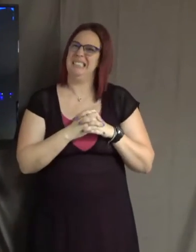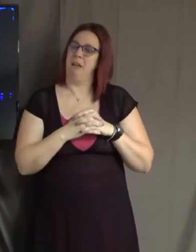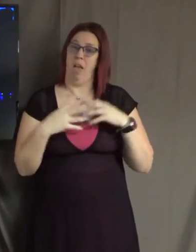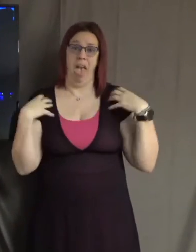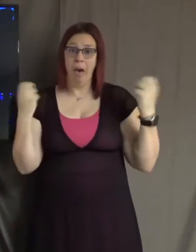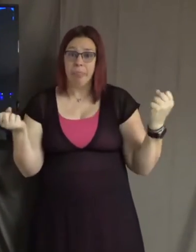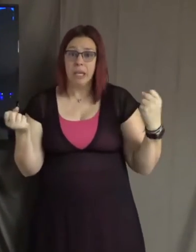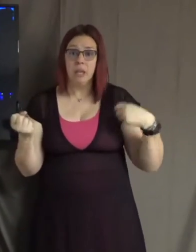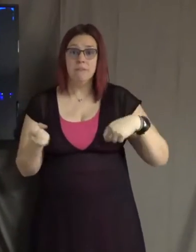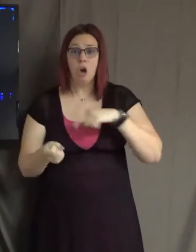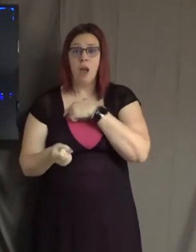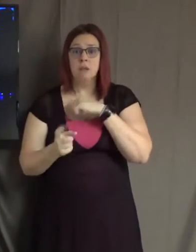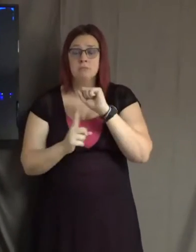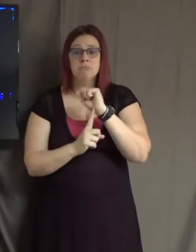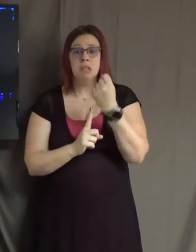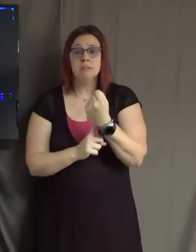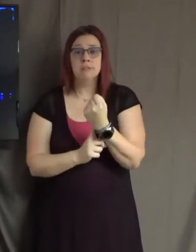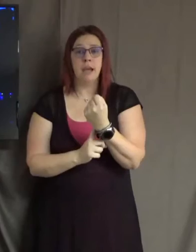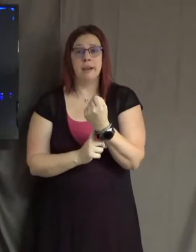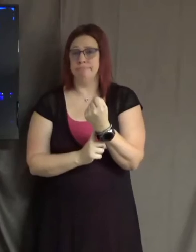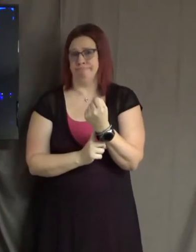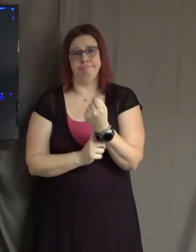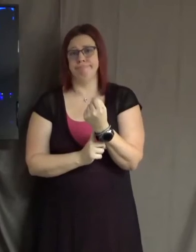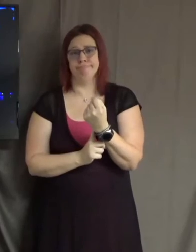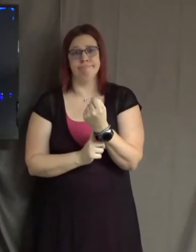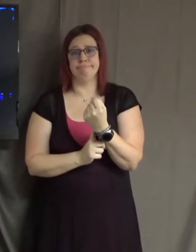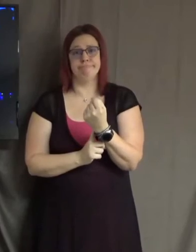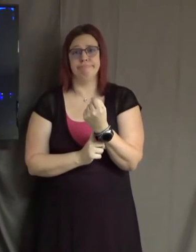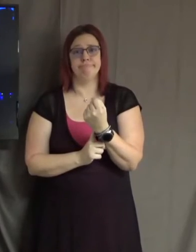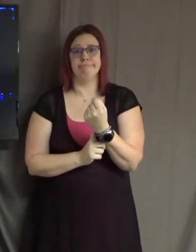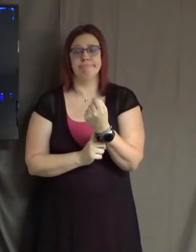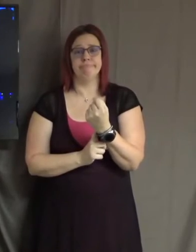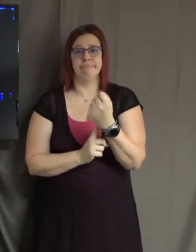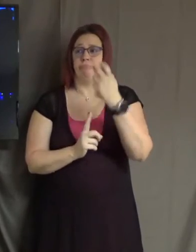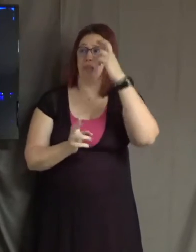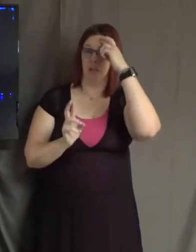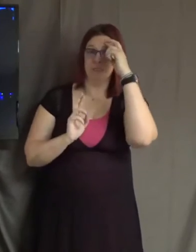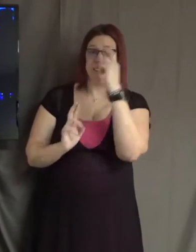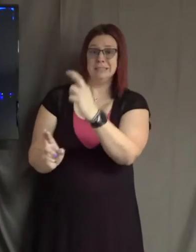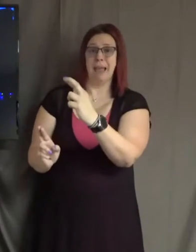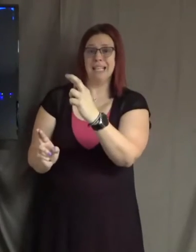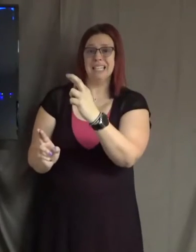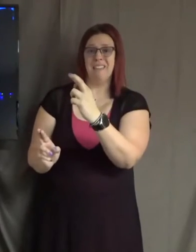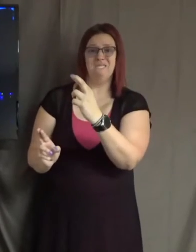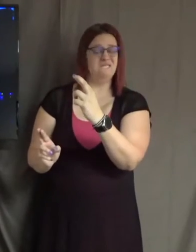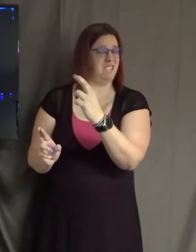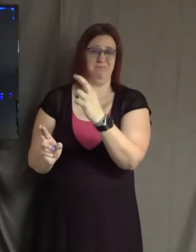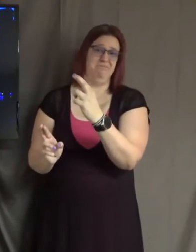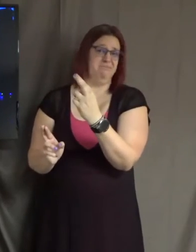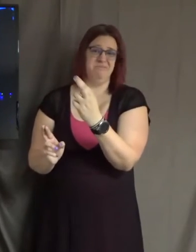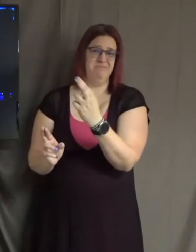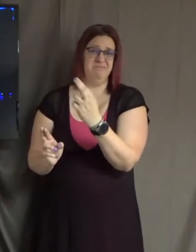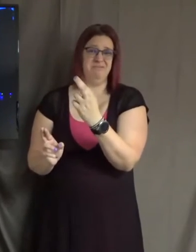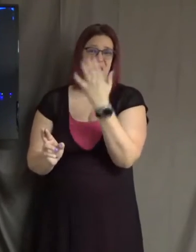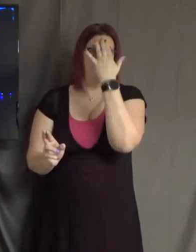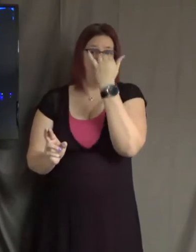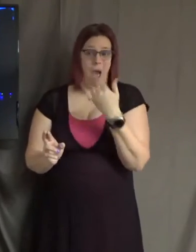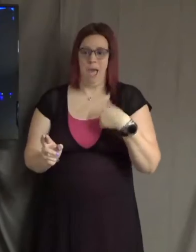as a society. It's respectful from a human perspective and a soul perspective because we rarely know the wholeness of a person.